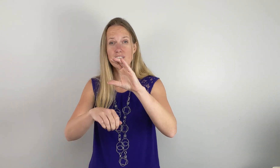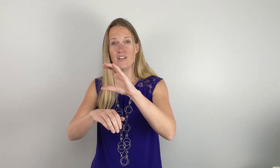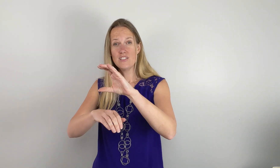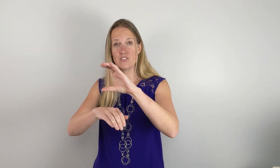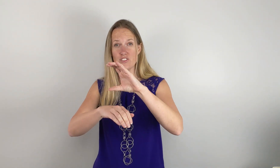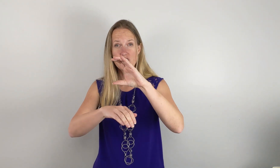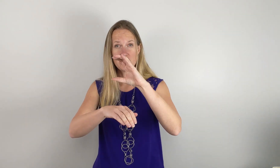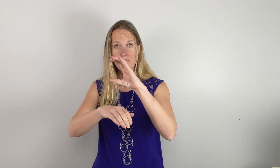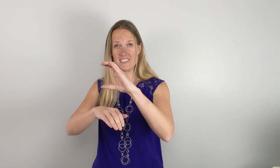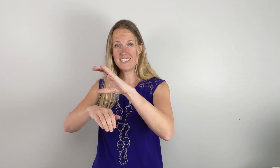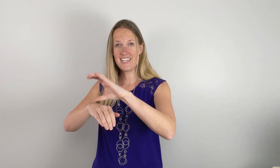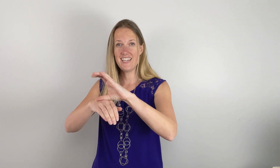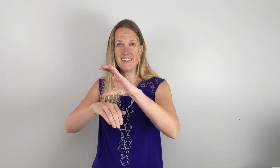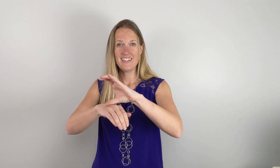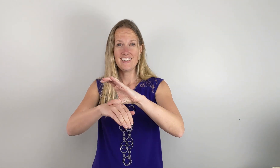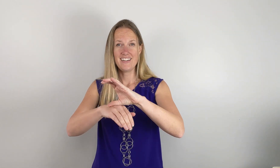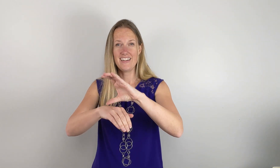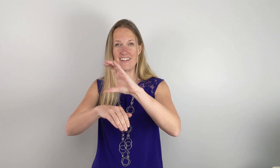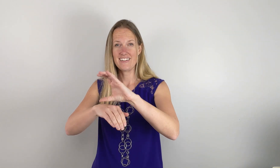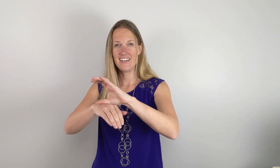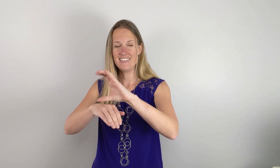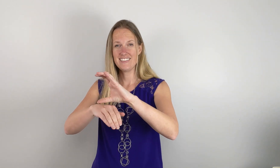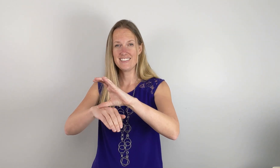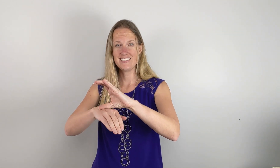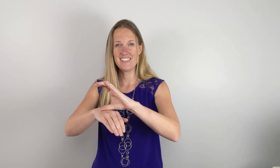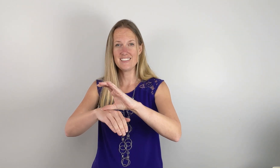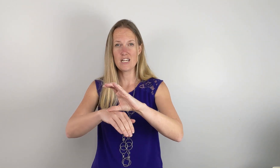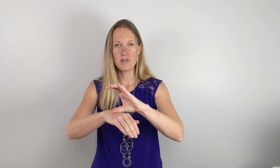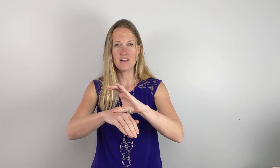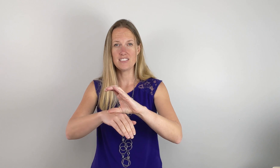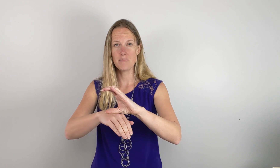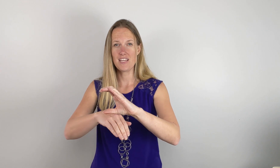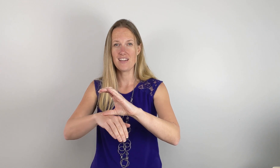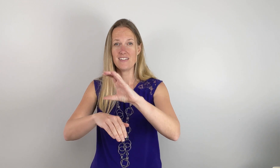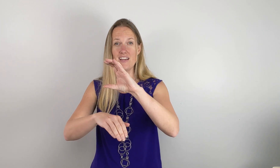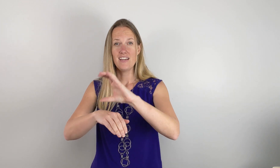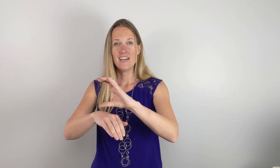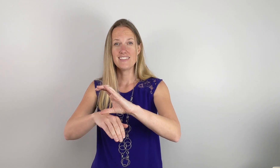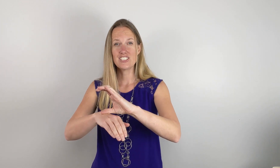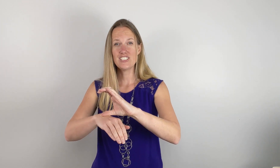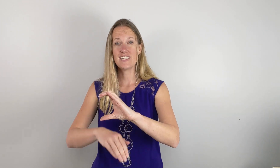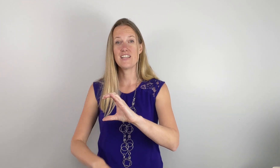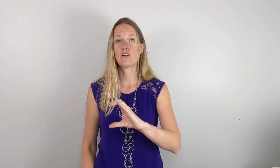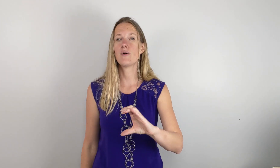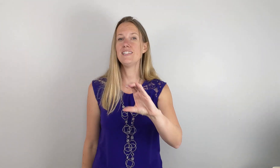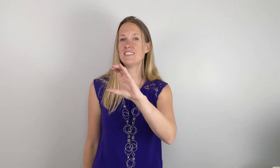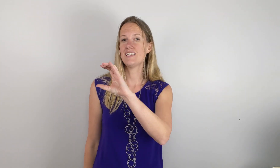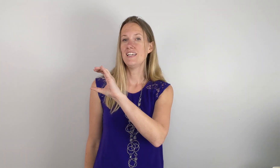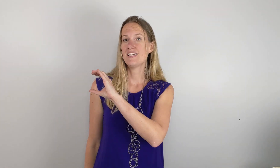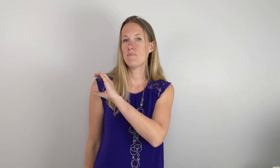So for church you make a C here. Okay. Just C on top of your non-dominant hand. And the church and then Christ. Keep